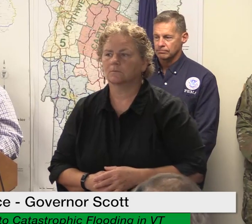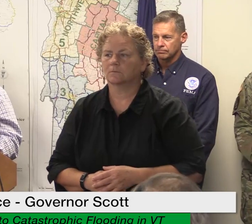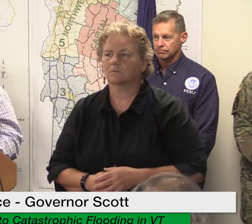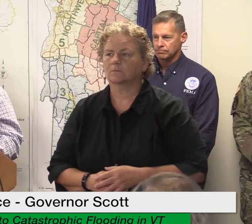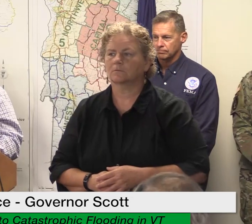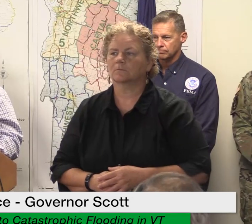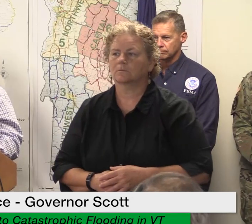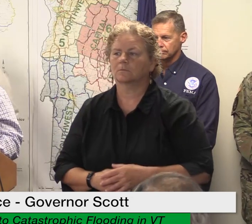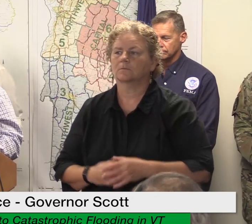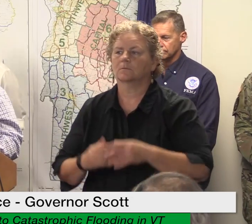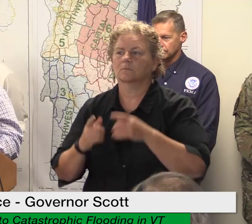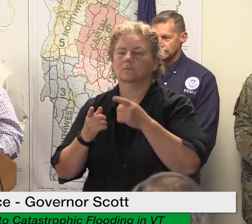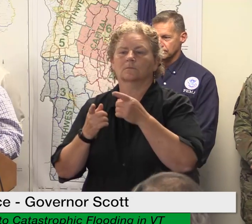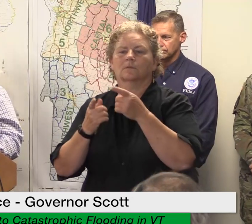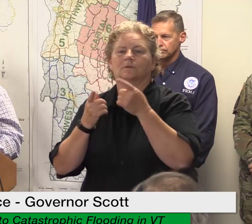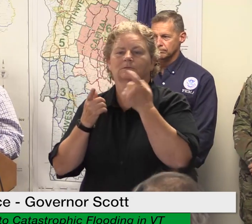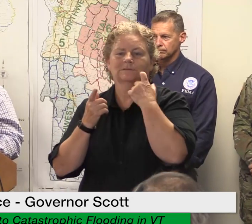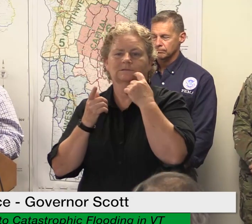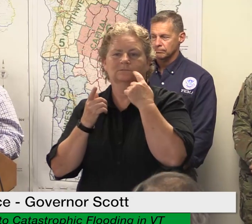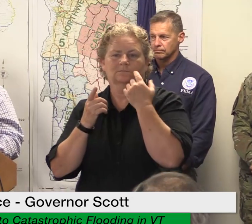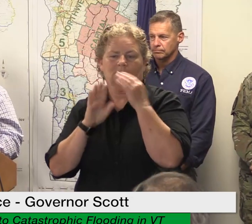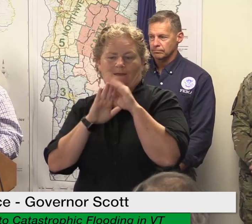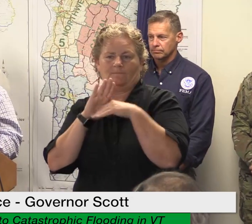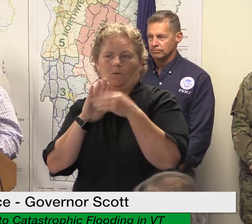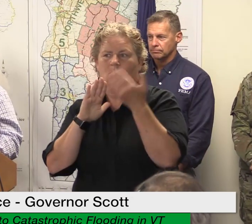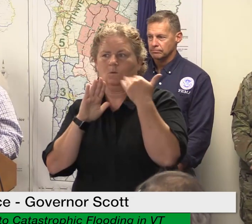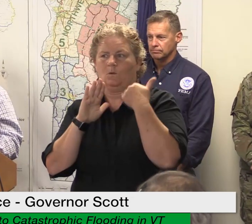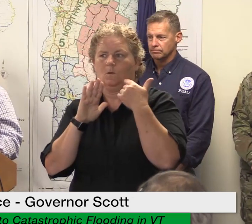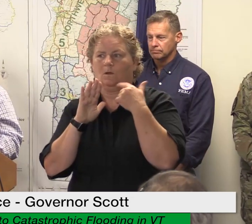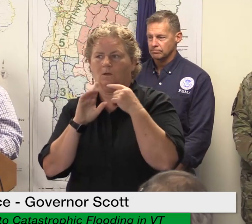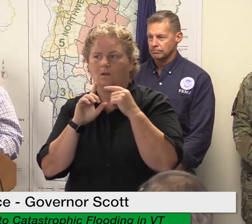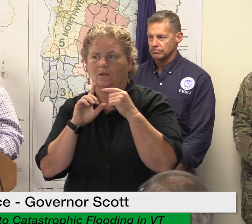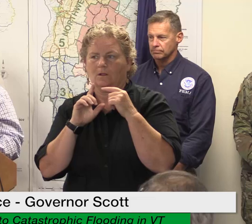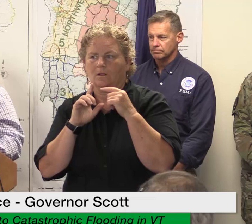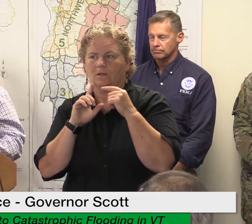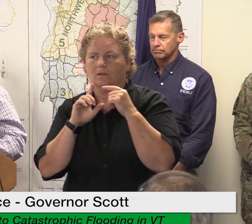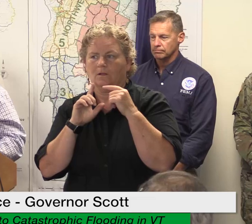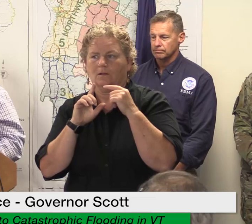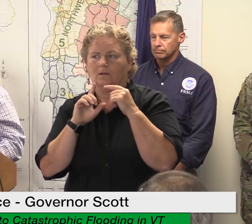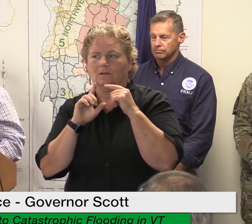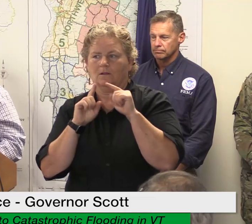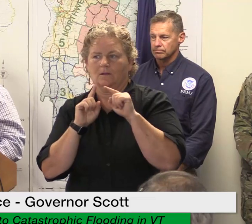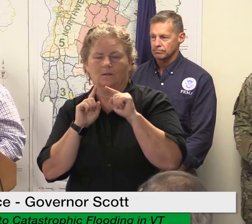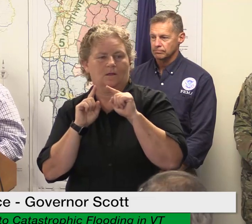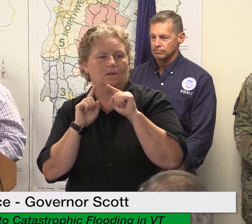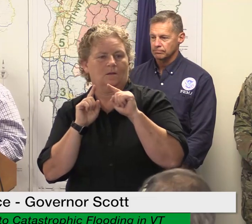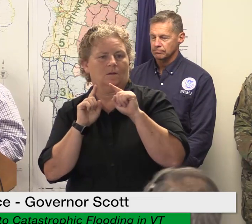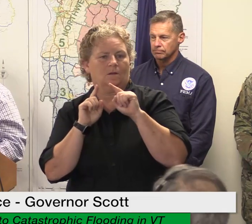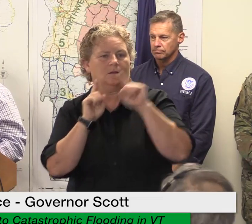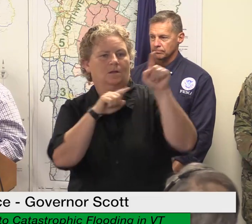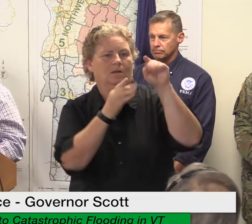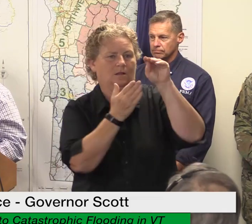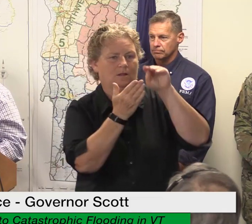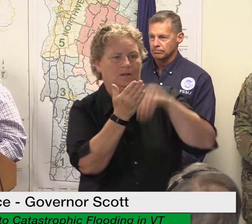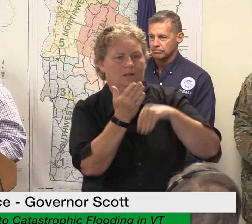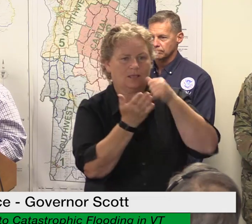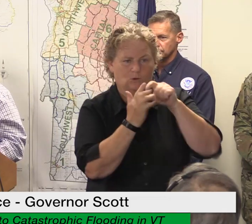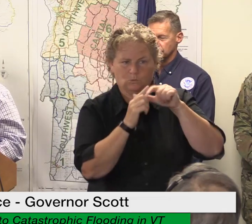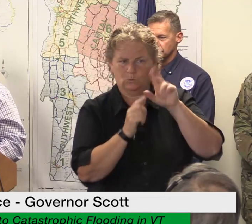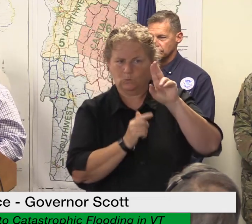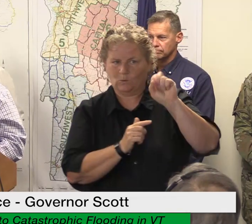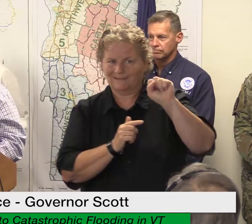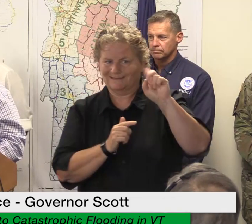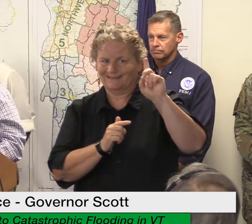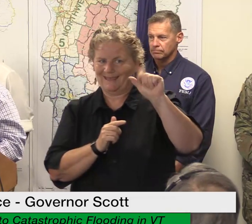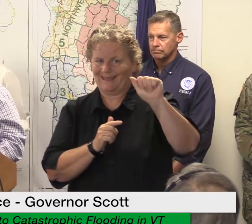that occurred in may and we got a response just before 11 o'clock today on that and i'll just read a paragraph or two to